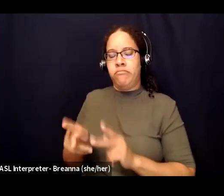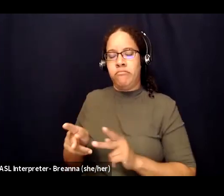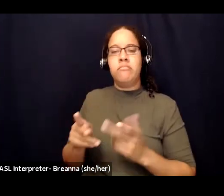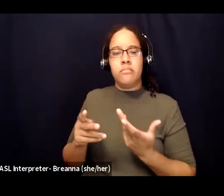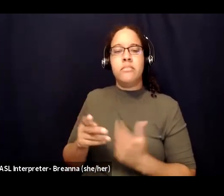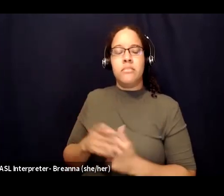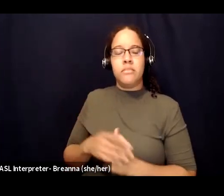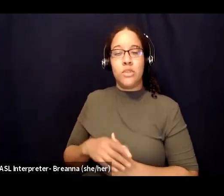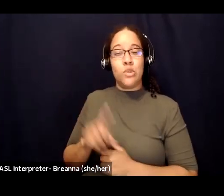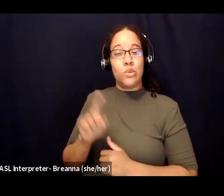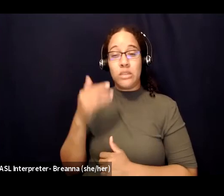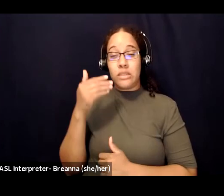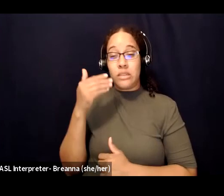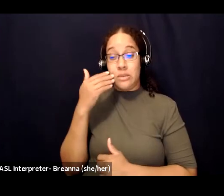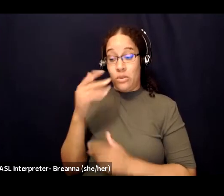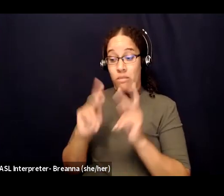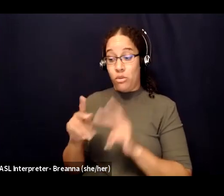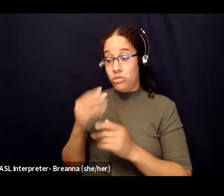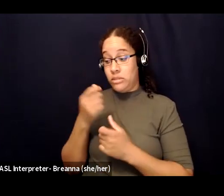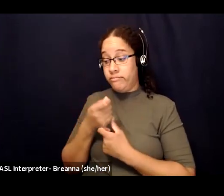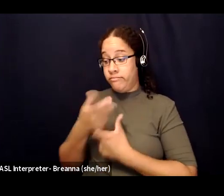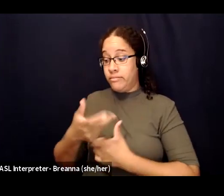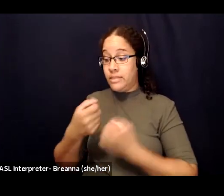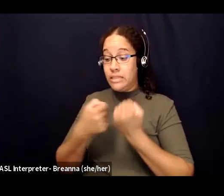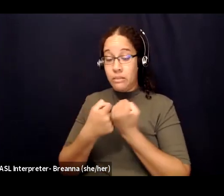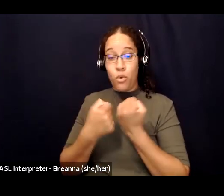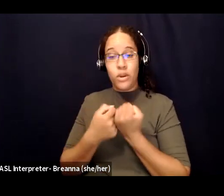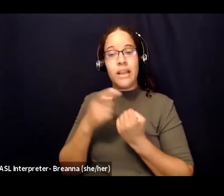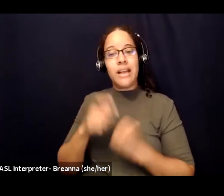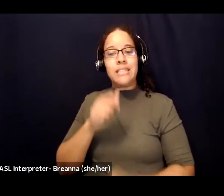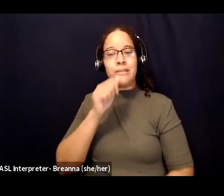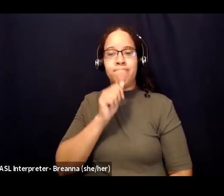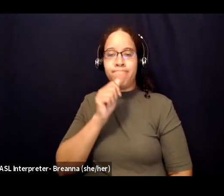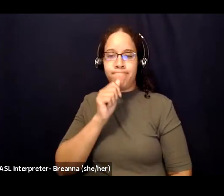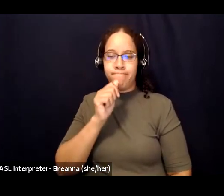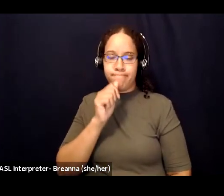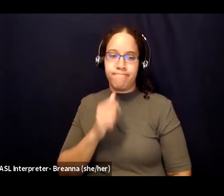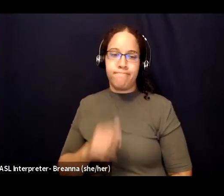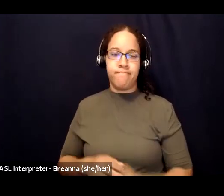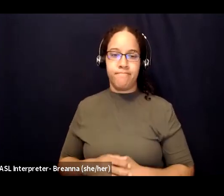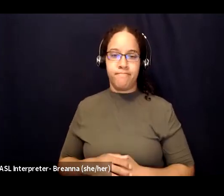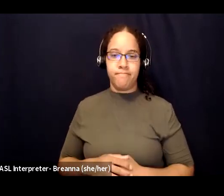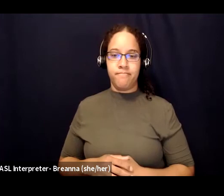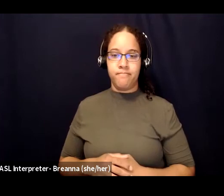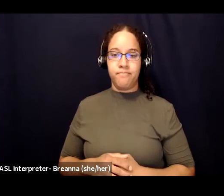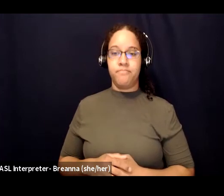patient um and then guilt is another one too some people might feel guilty or responsible for what happened